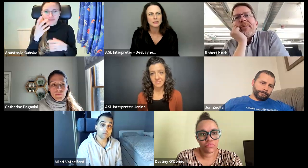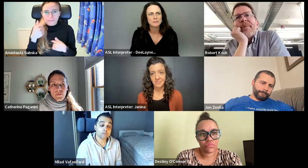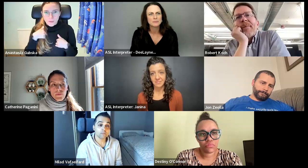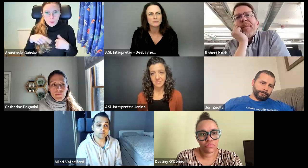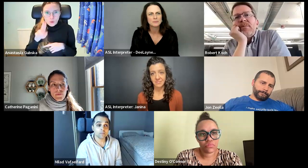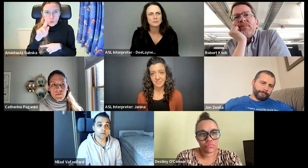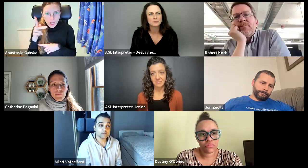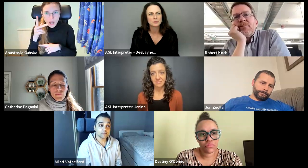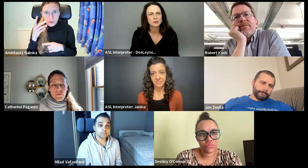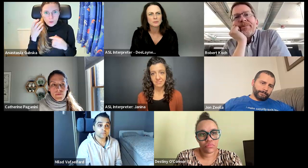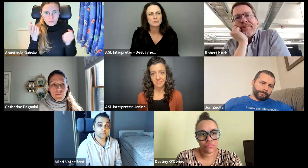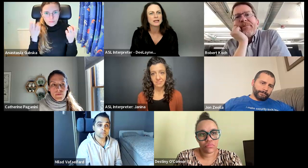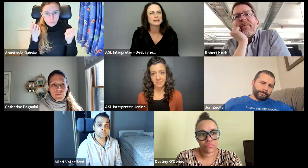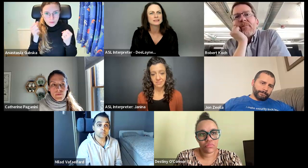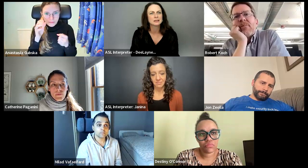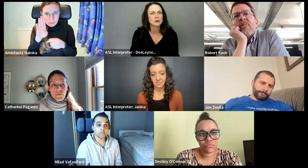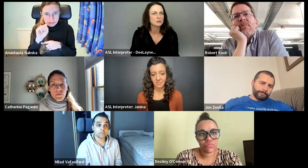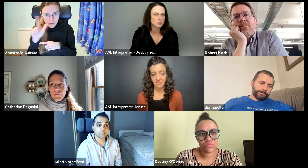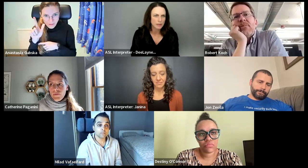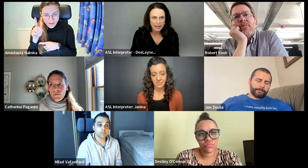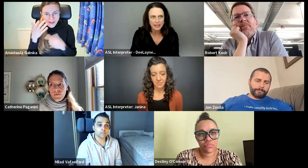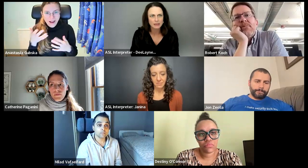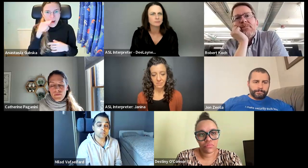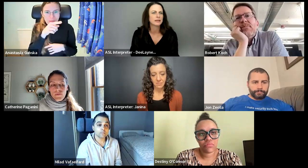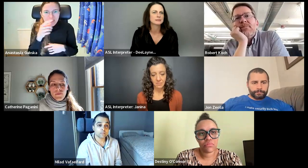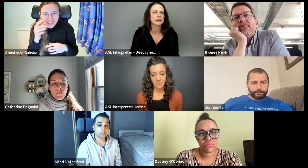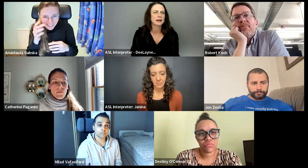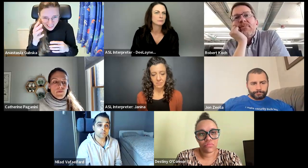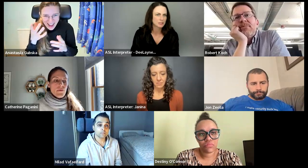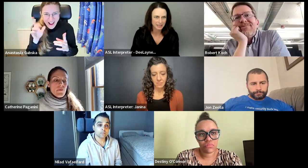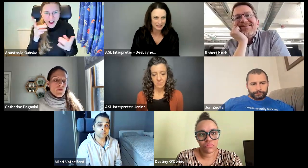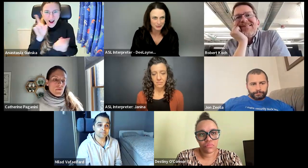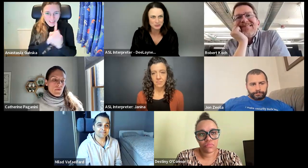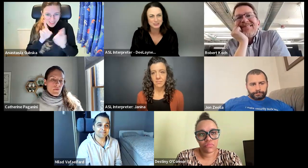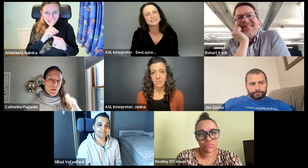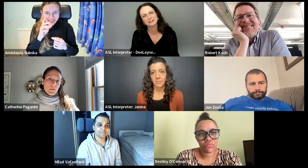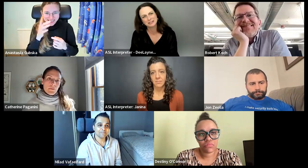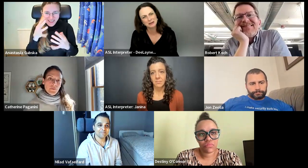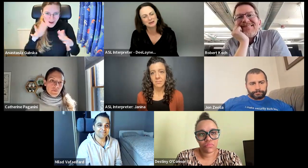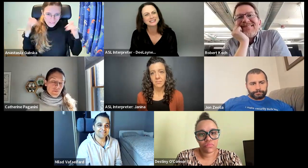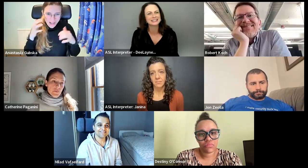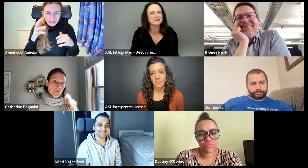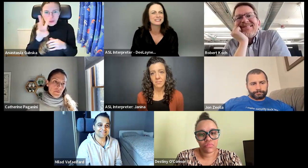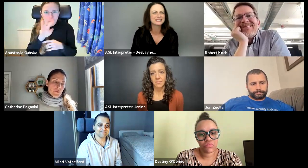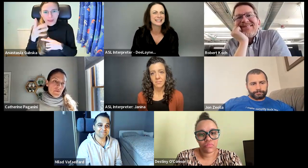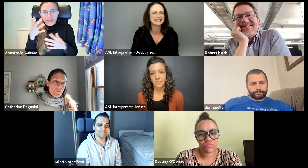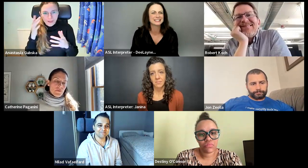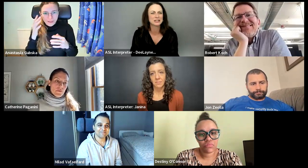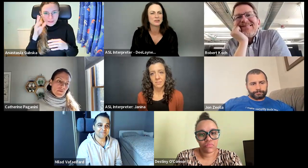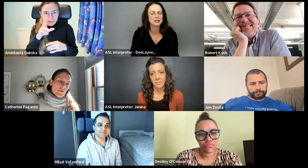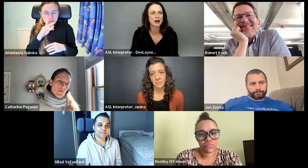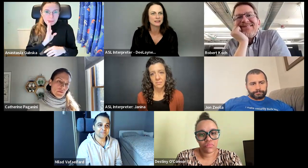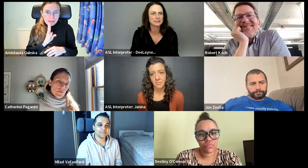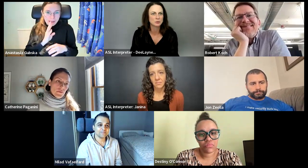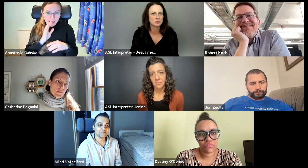because, you know, in the UK, they sign British sign language, which is different than American sign language. And,